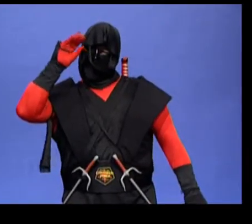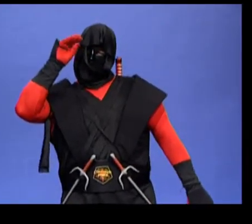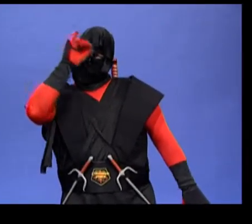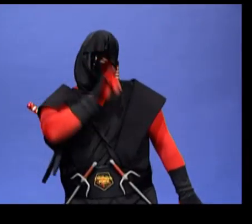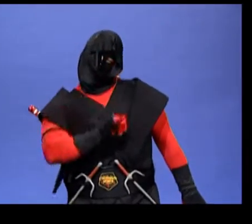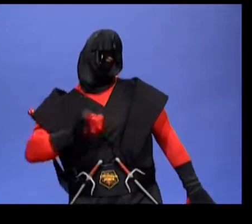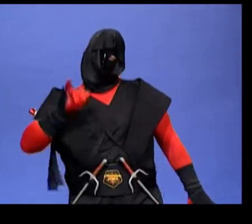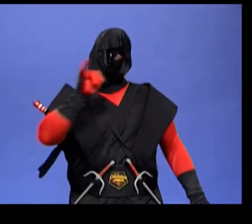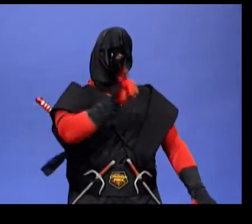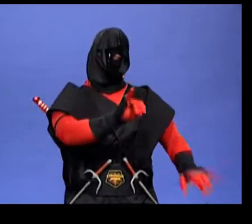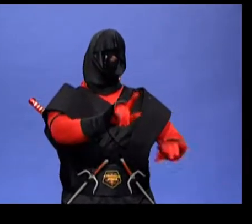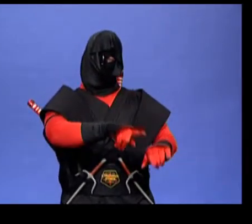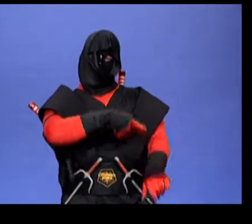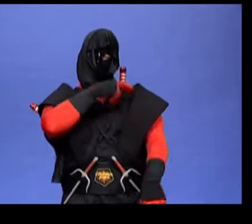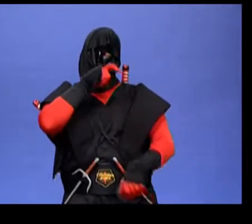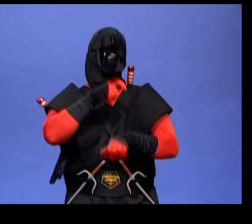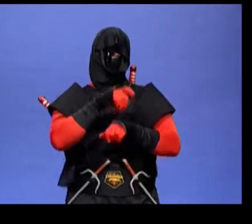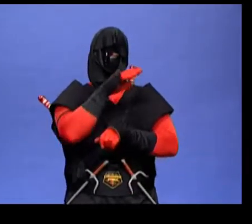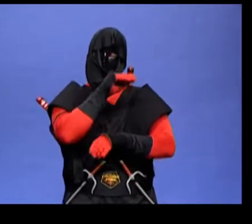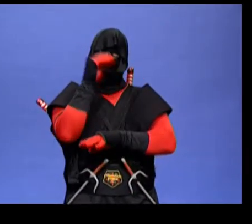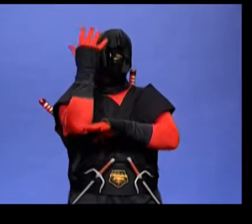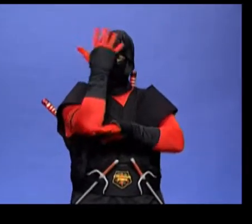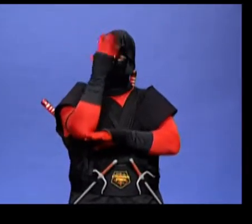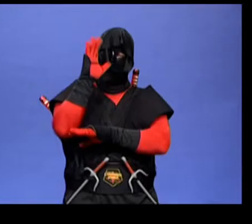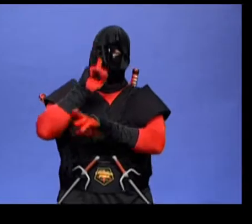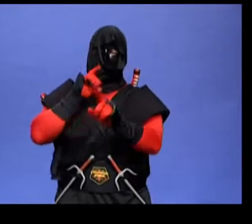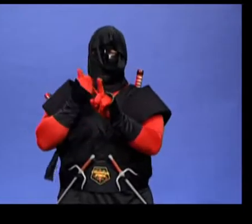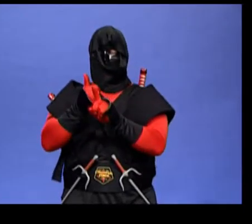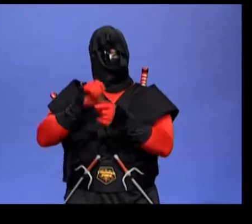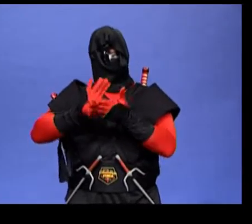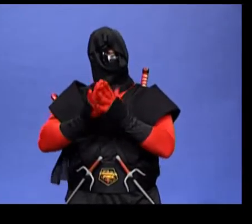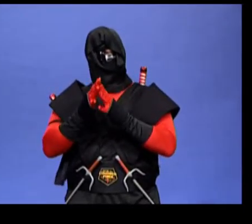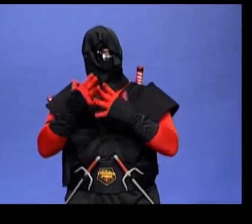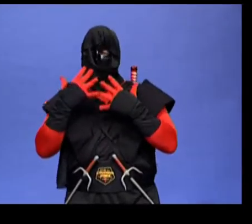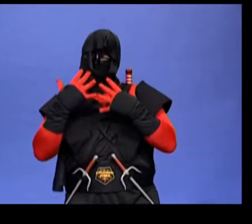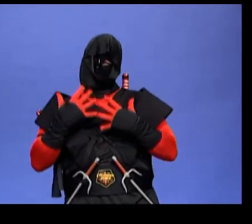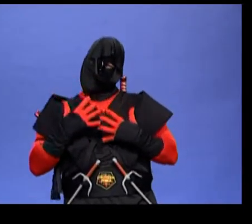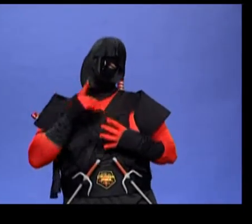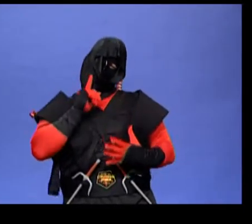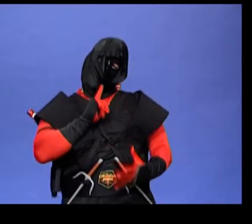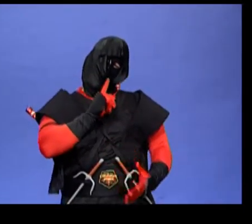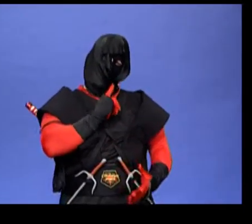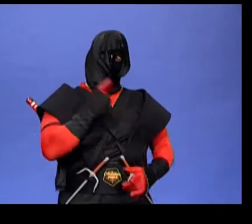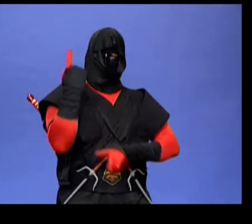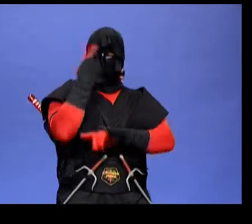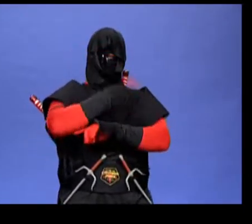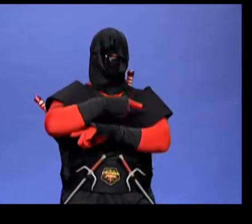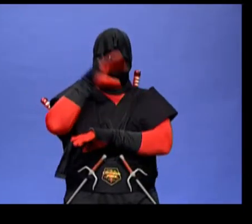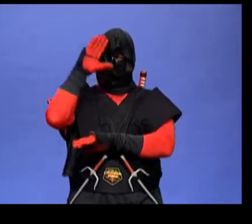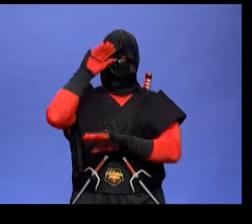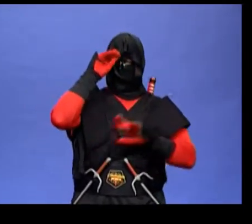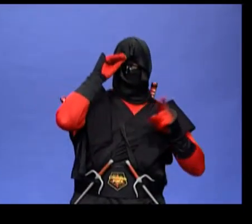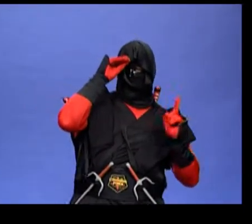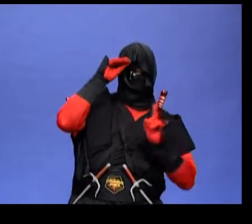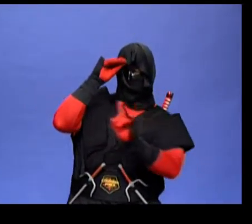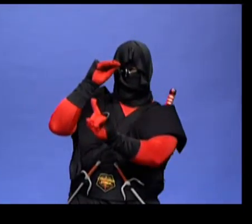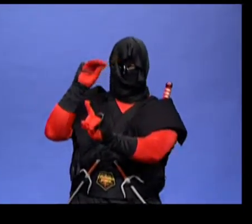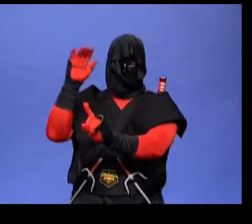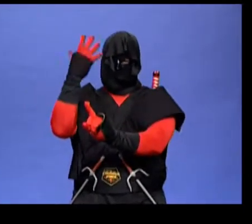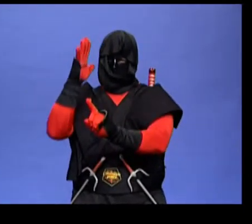But the boy stayed away for a long time, and the tree was sad. And then one day the boy came back, and